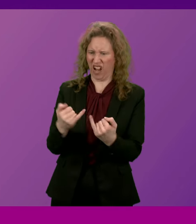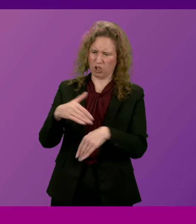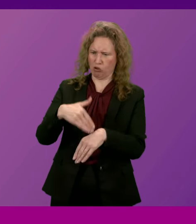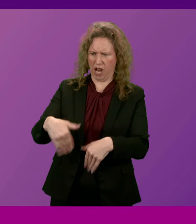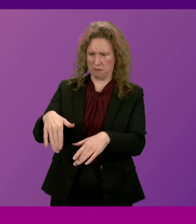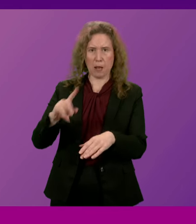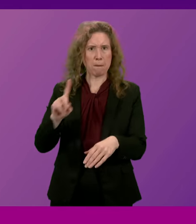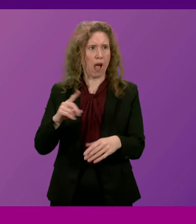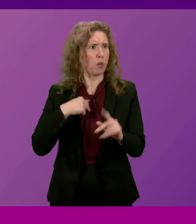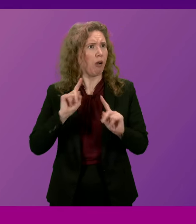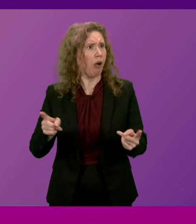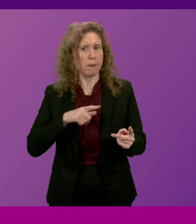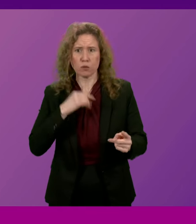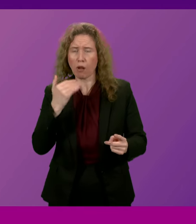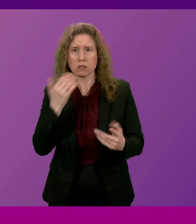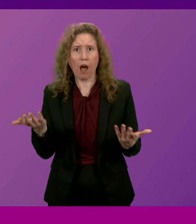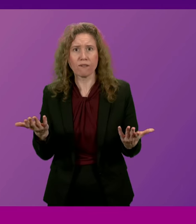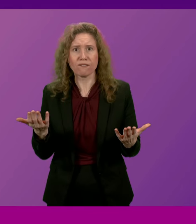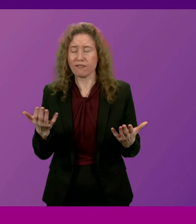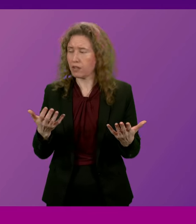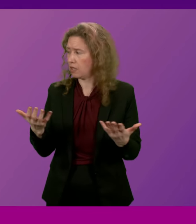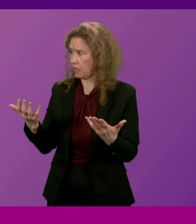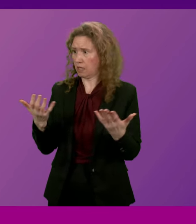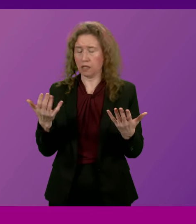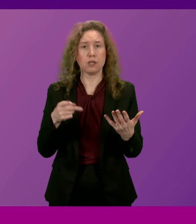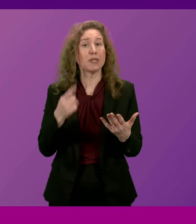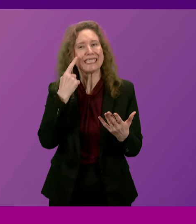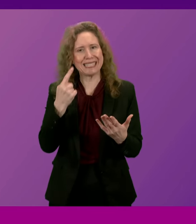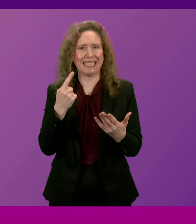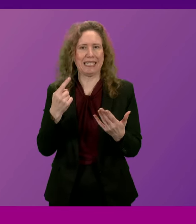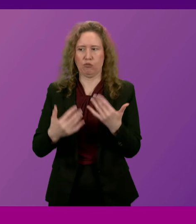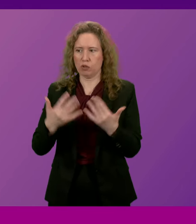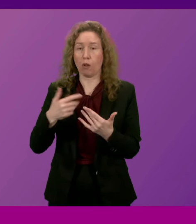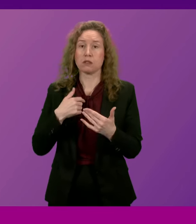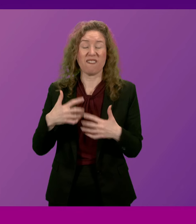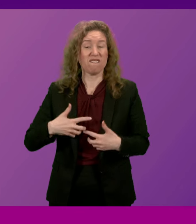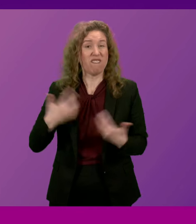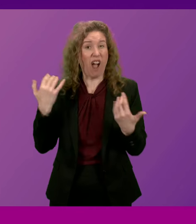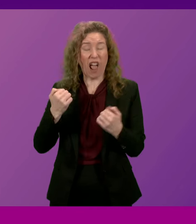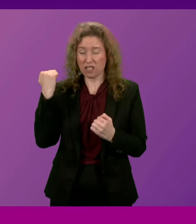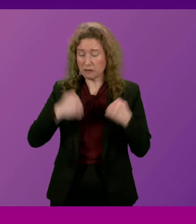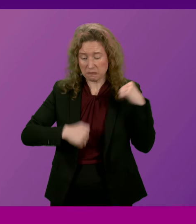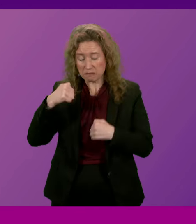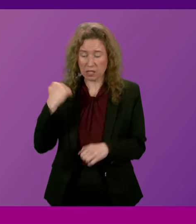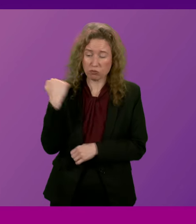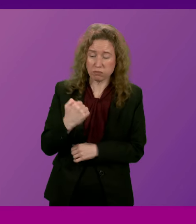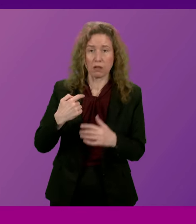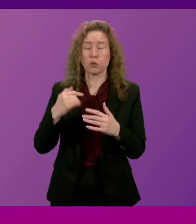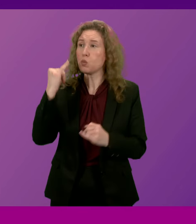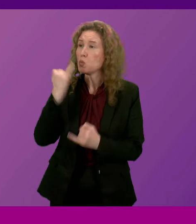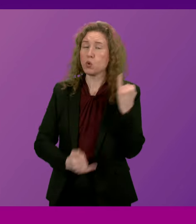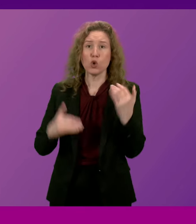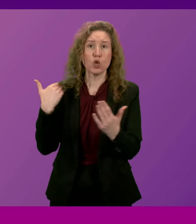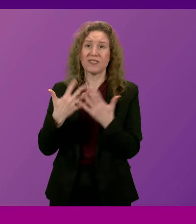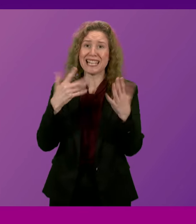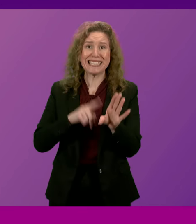hand tied behind their back and the results are clear. Violent crime at its highest level in a decade and